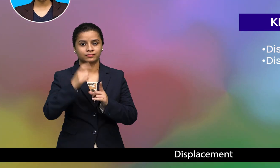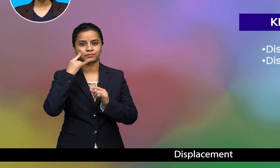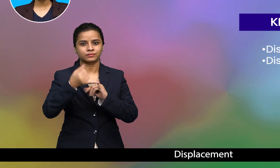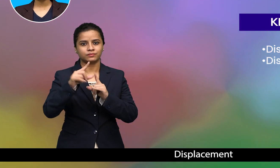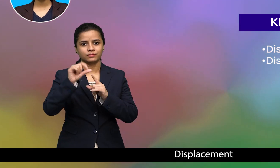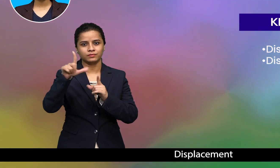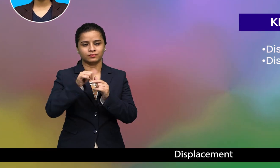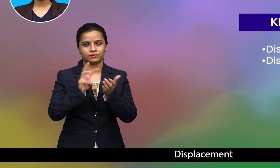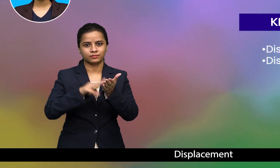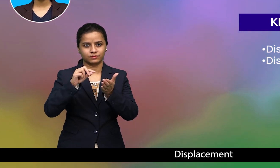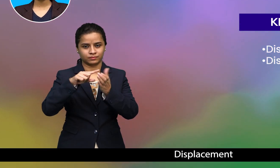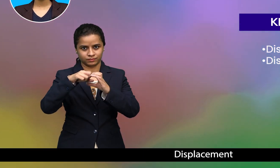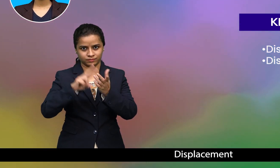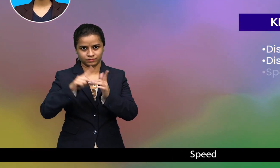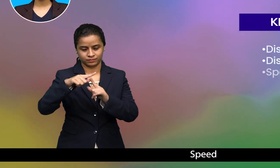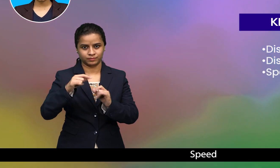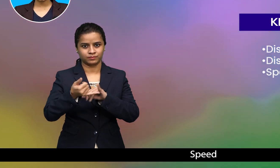speed